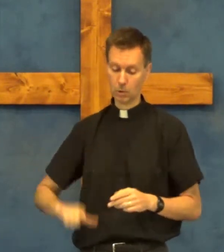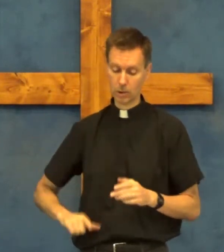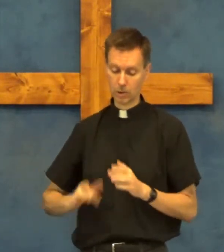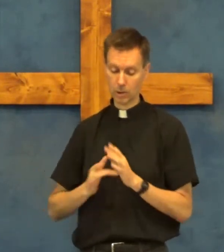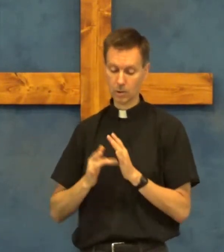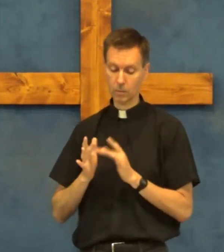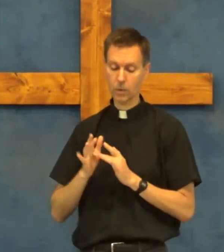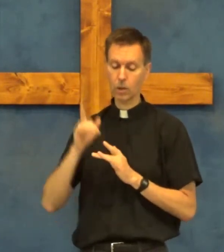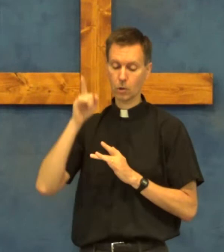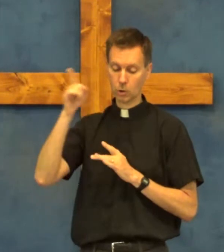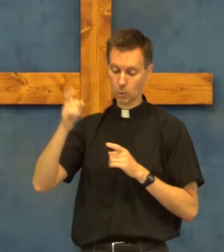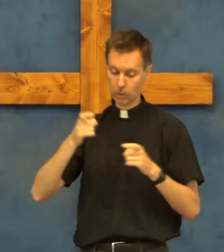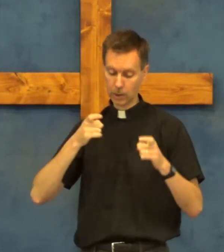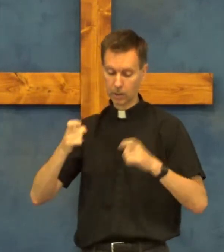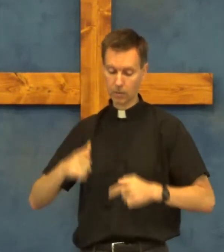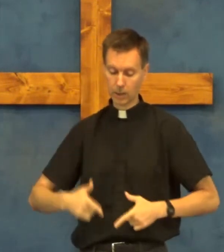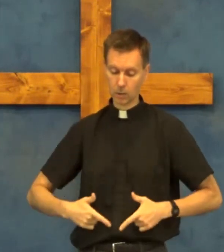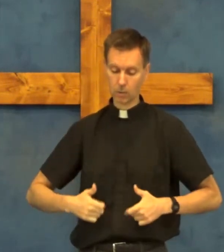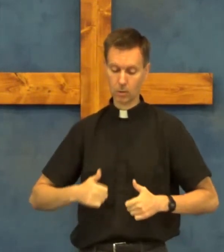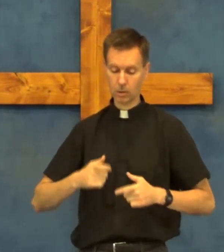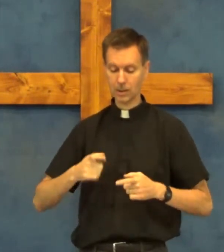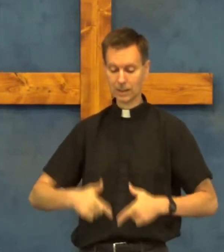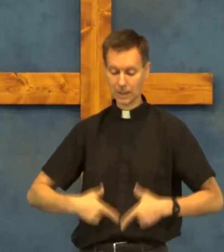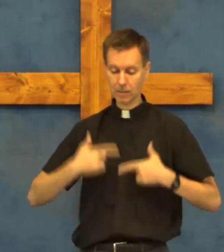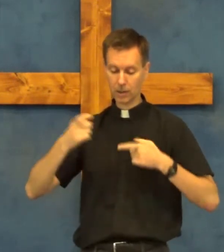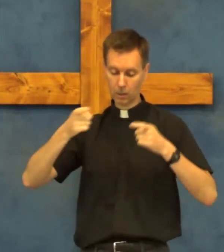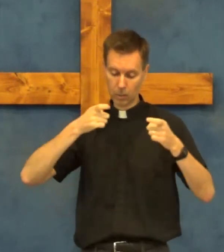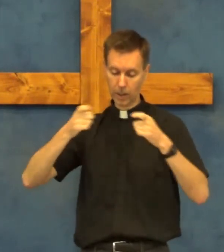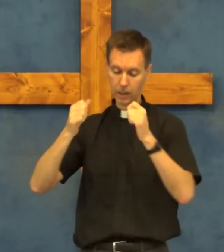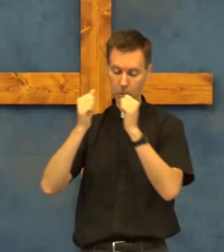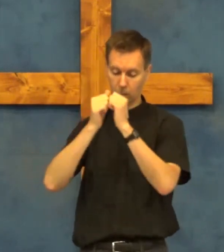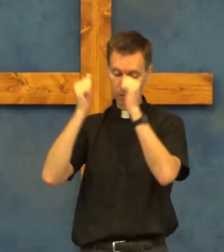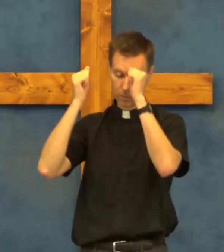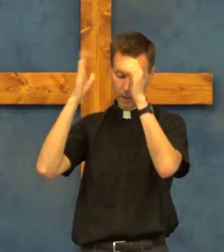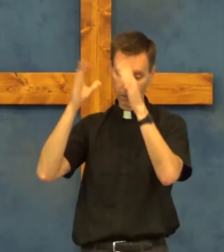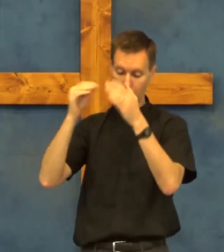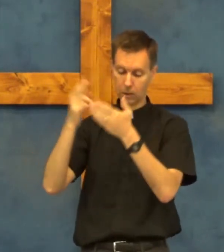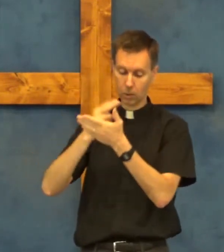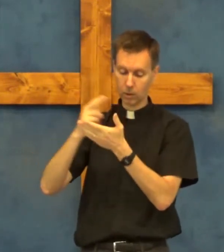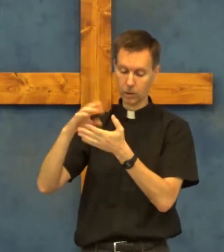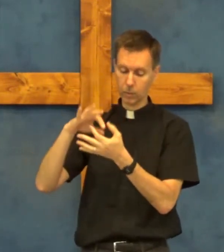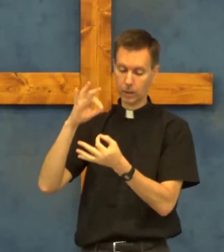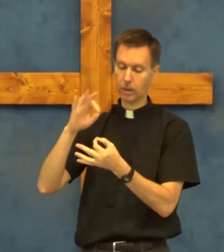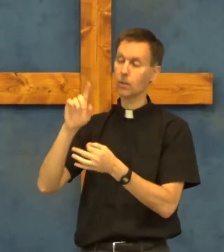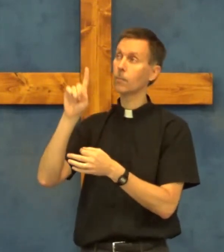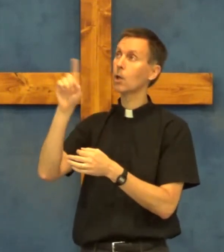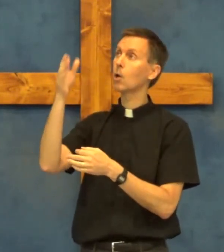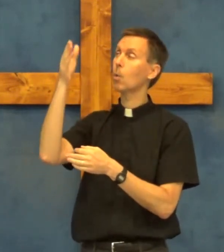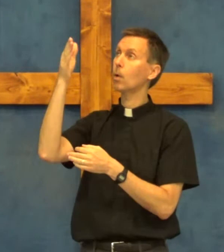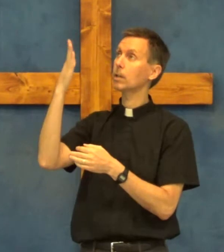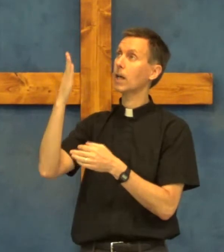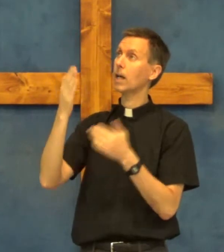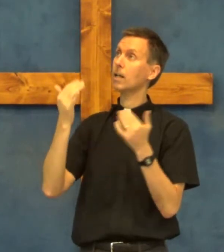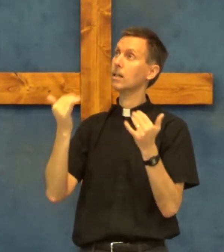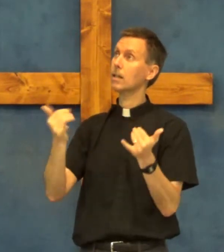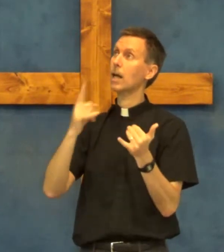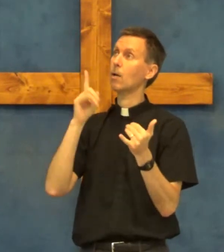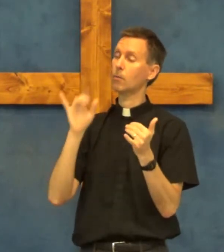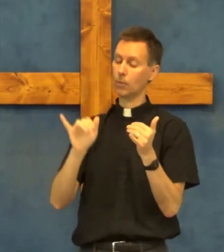jesus you live and live and reign with the father and the holy spirit one god now and